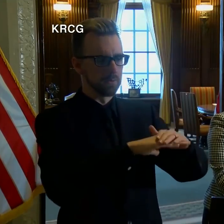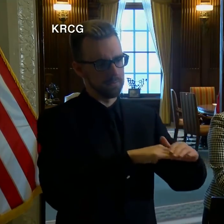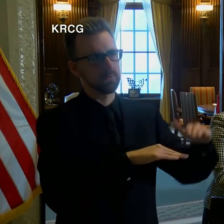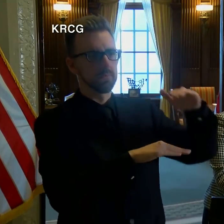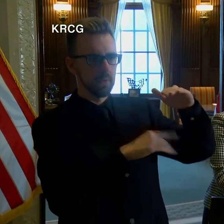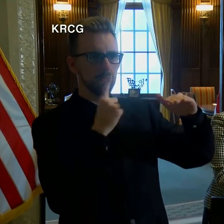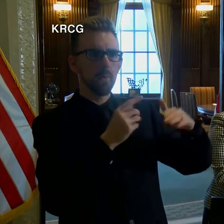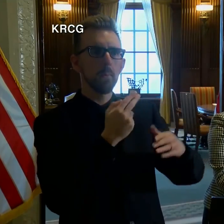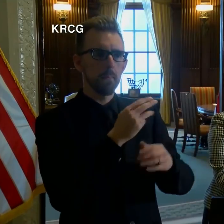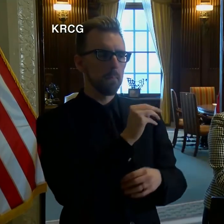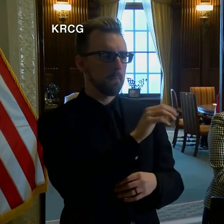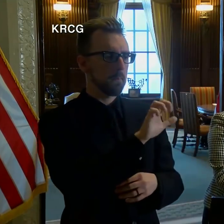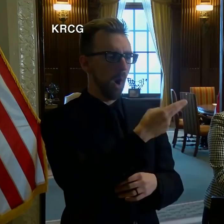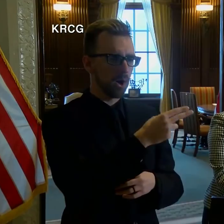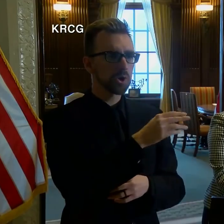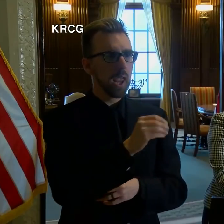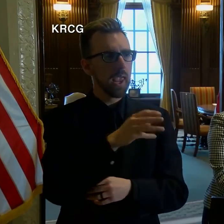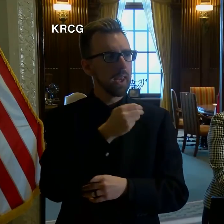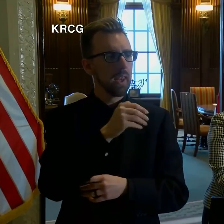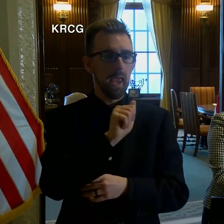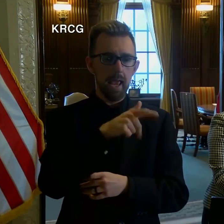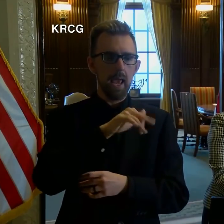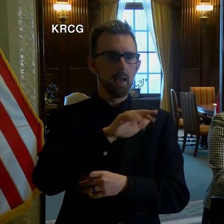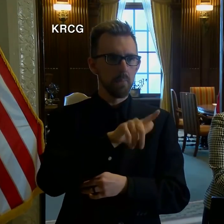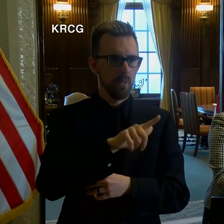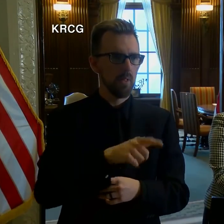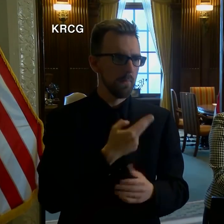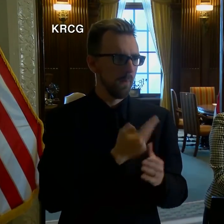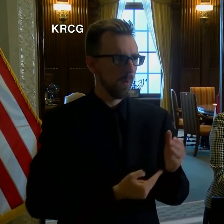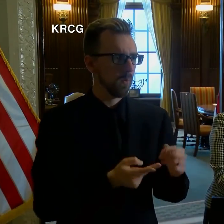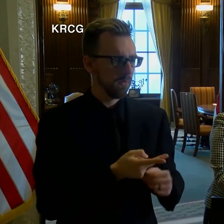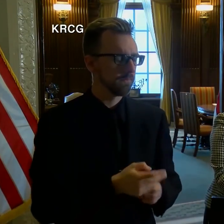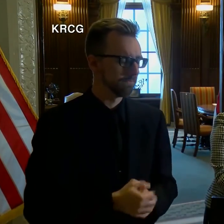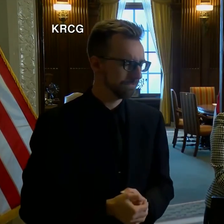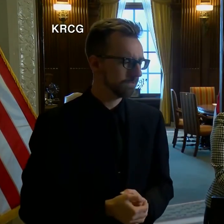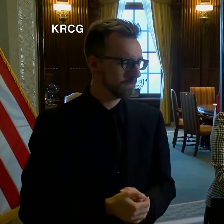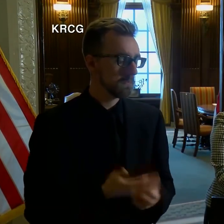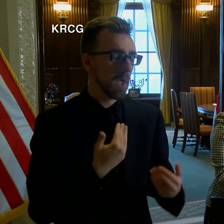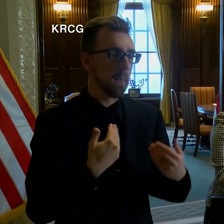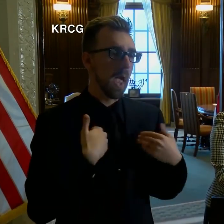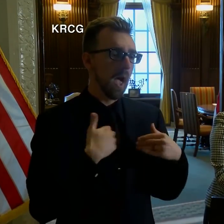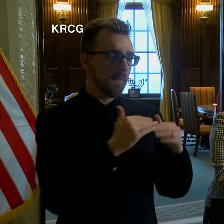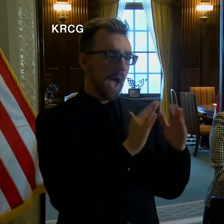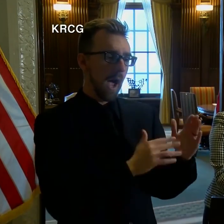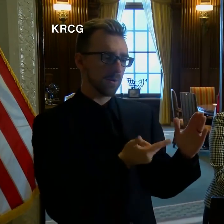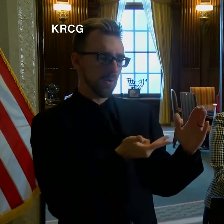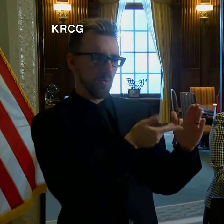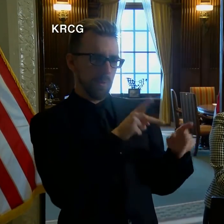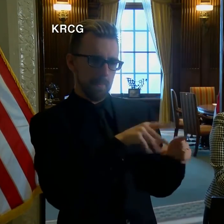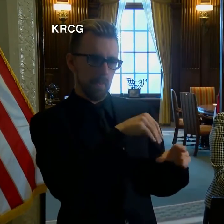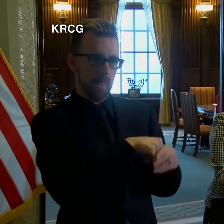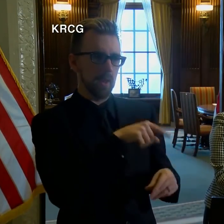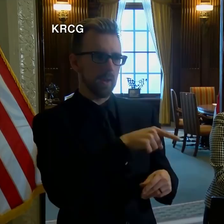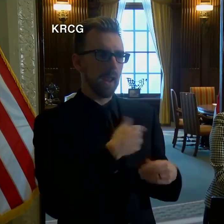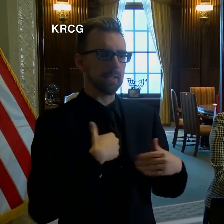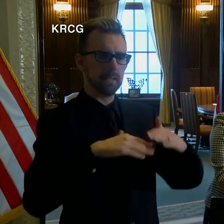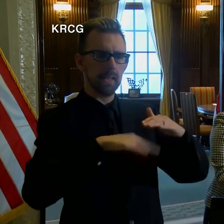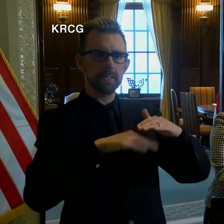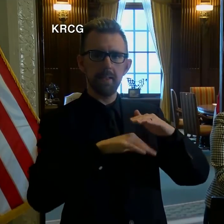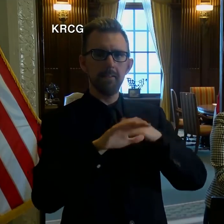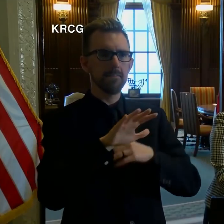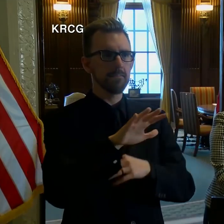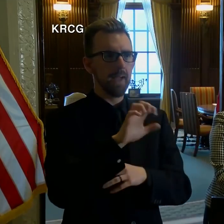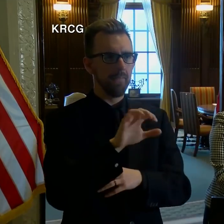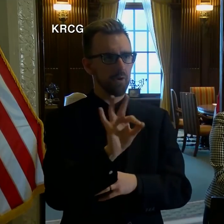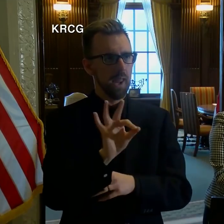both March and April. So, for example, we might have a household of three that is receiving less than $509.